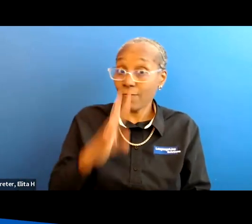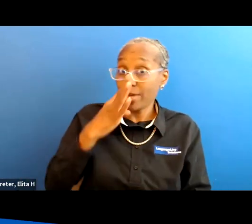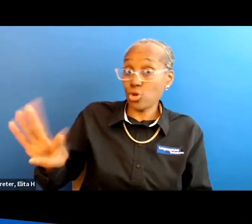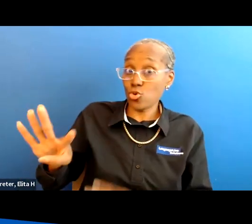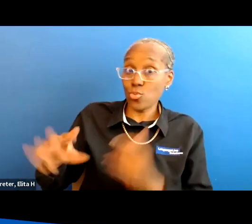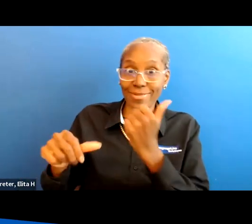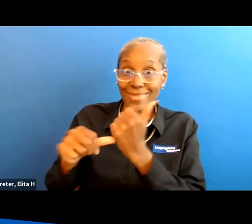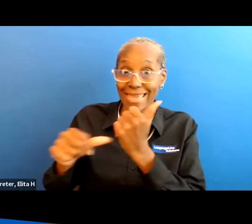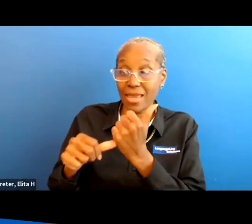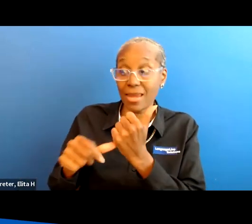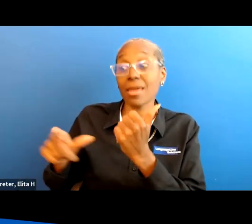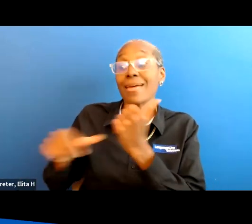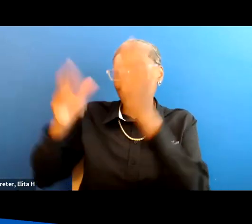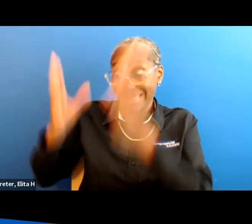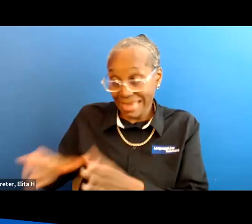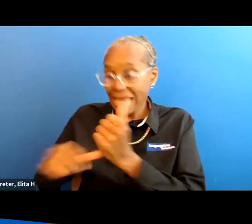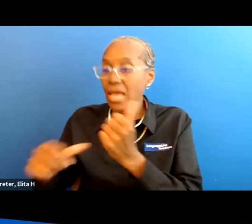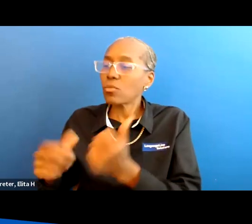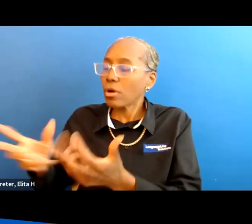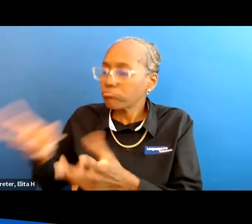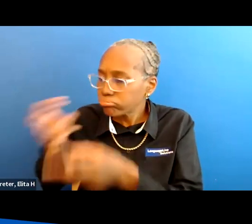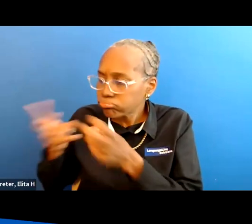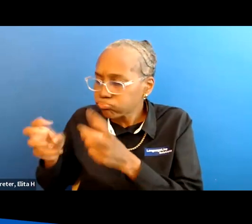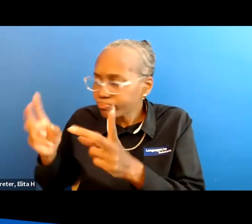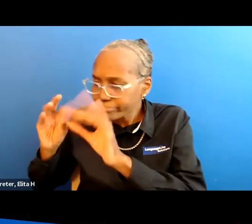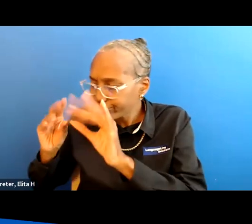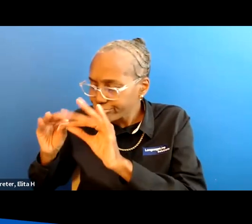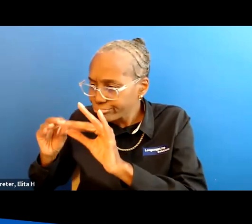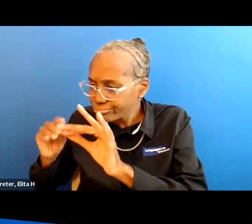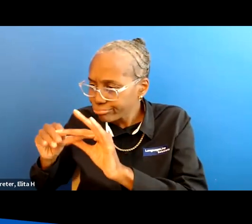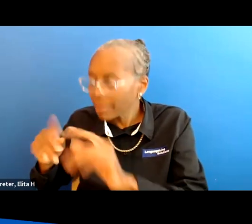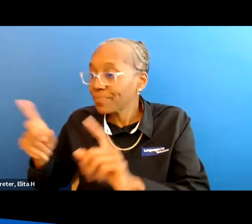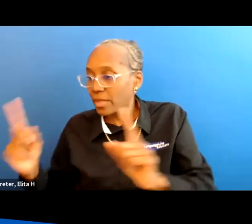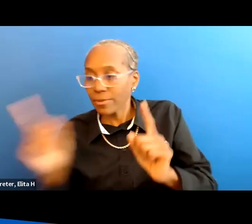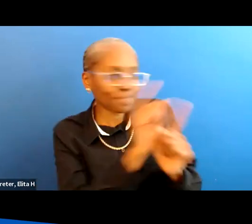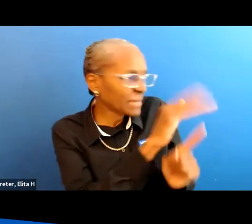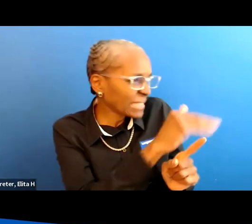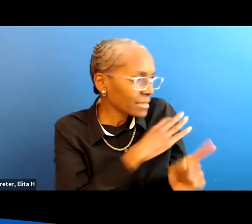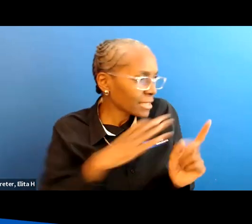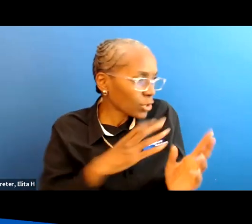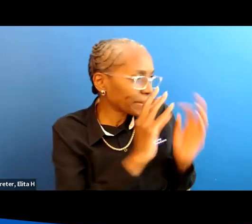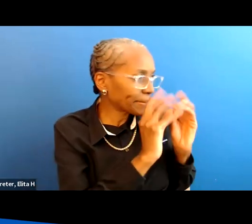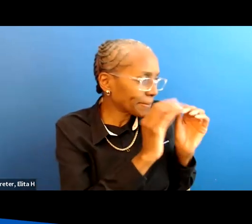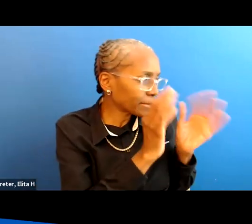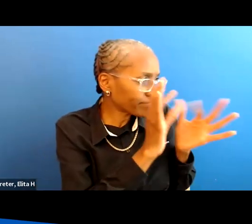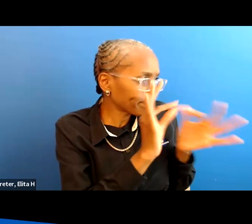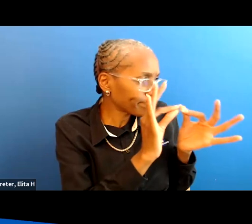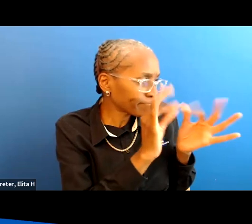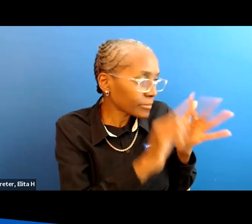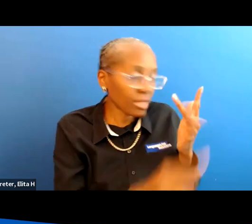has the ear of the main person and they kind of collate all this information and if you personalize this